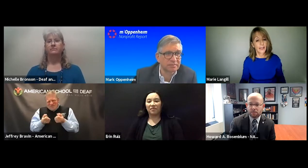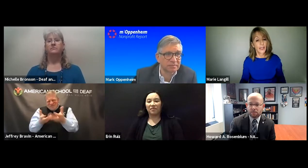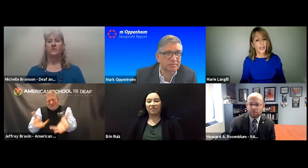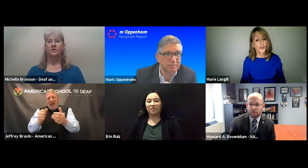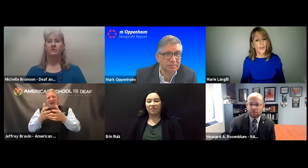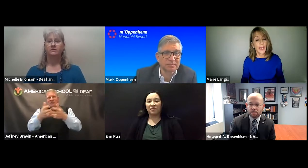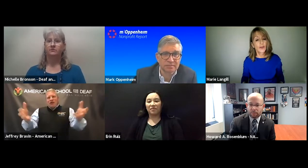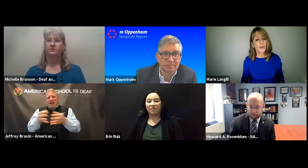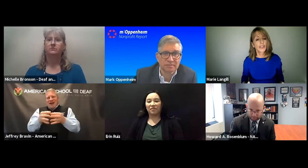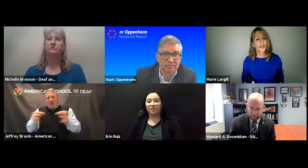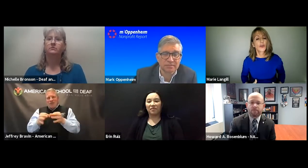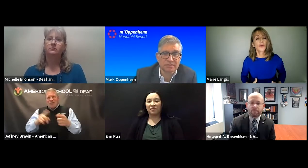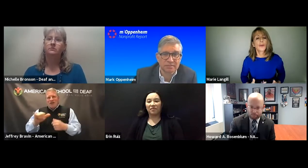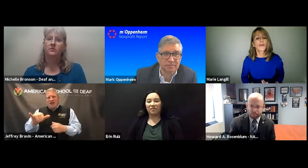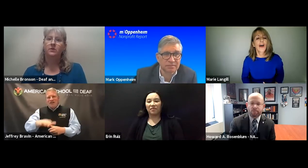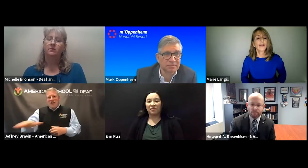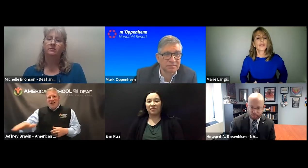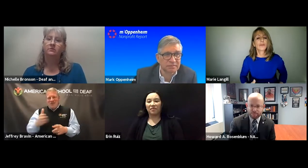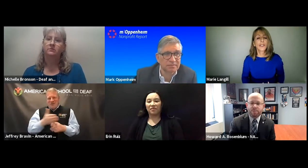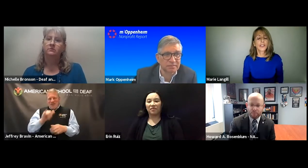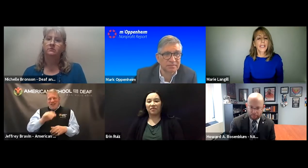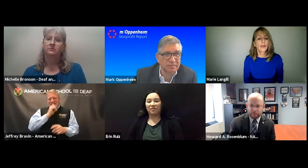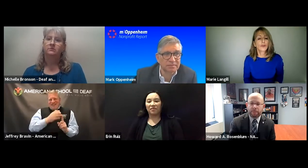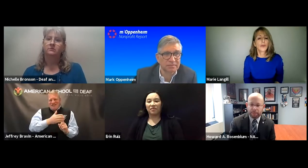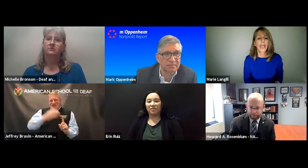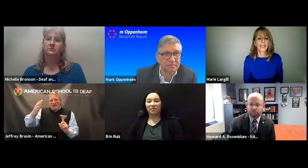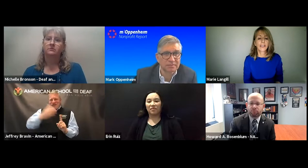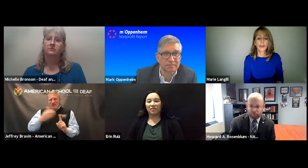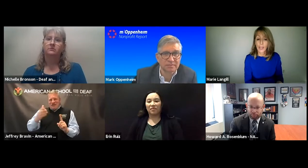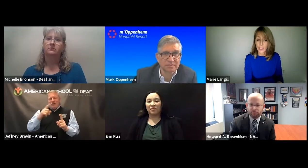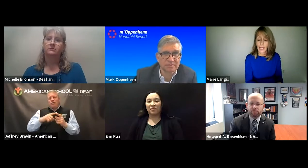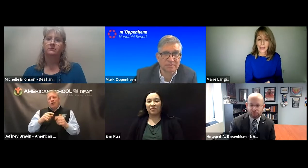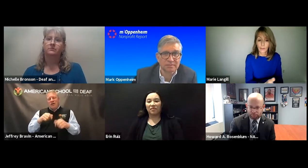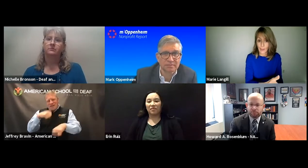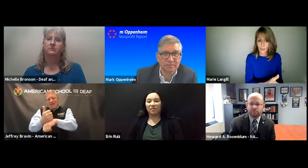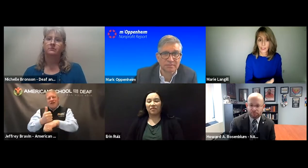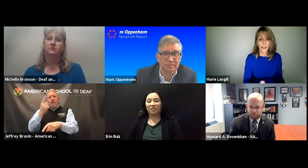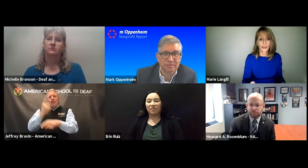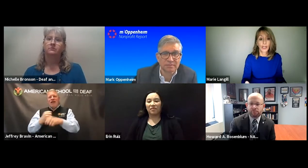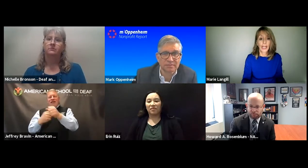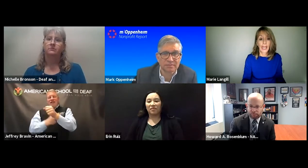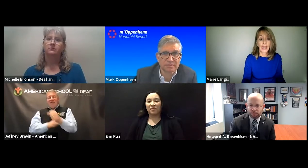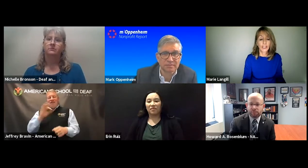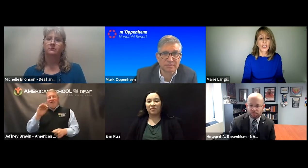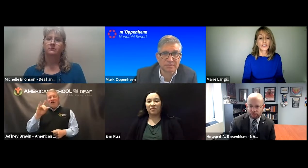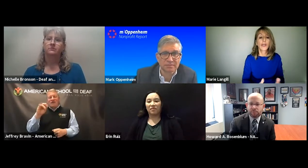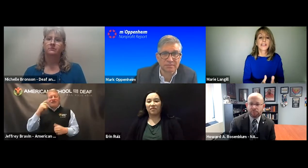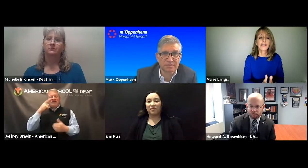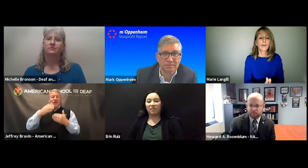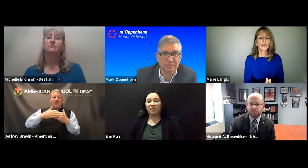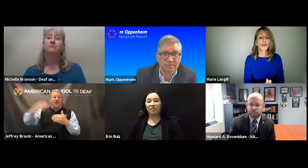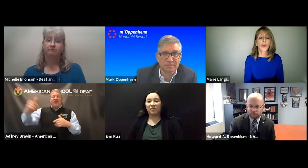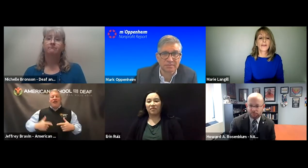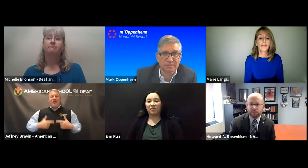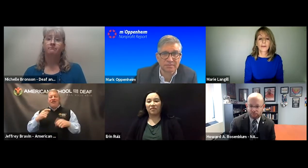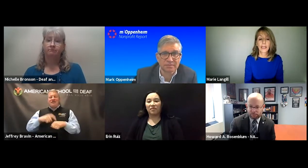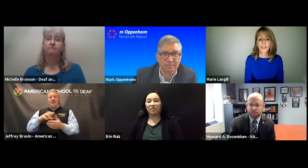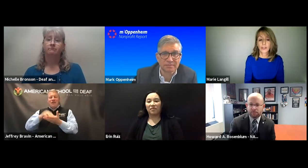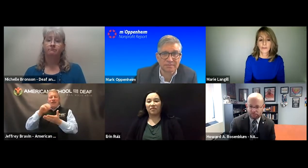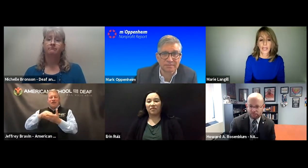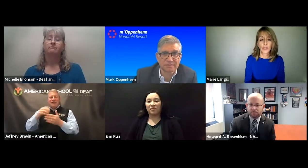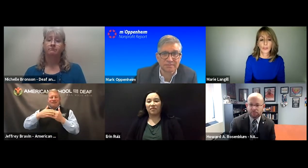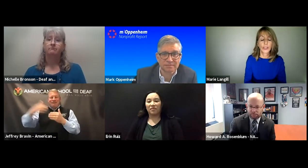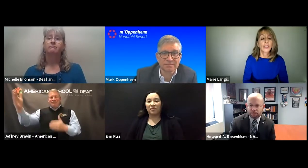eight. So we have to make sure that we provide them as much language we can as they're that in that particular young age. So they establish the right